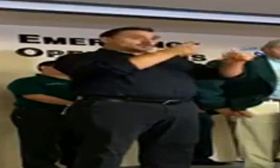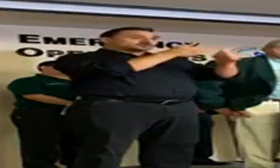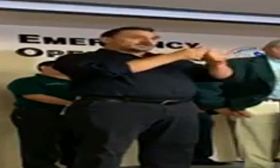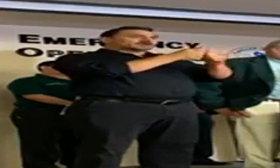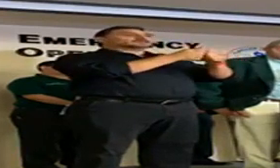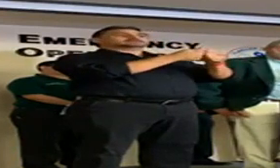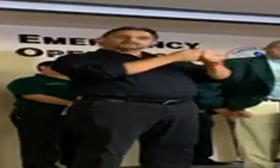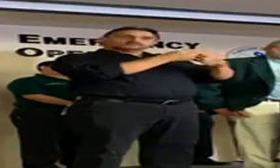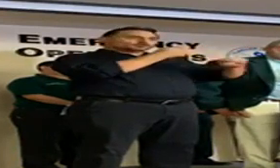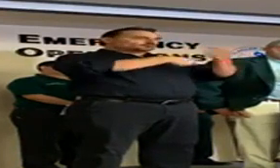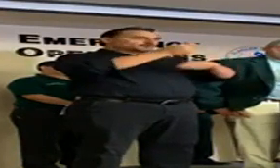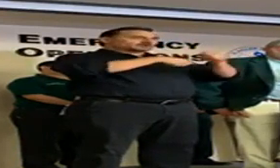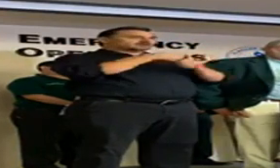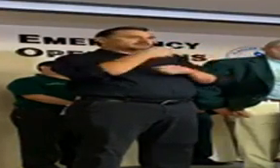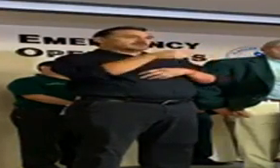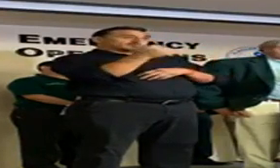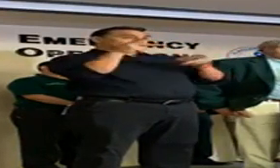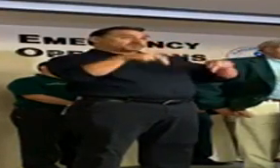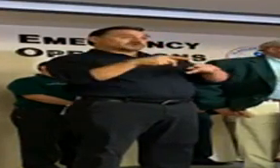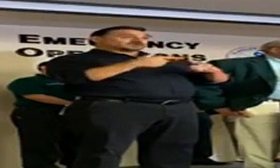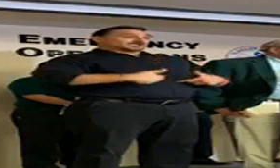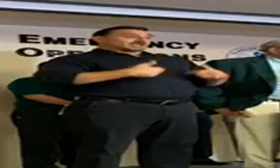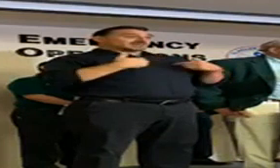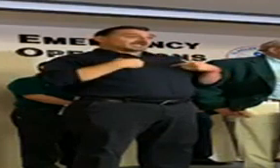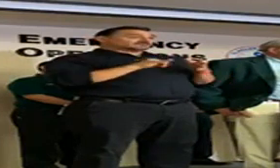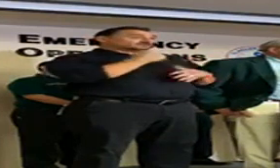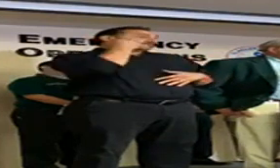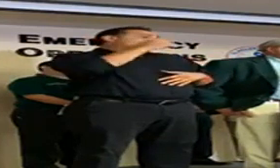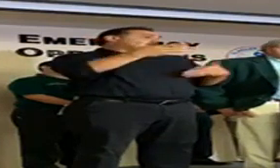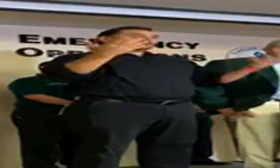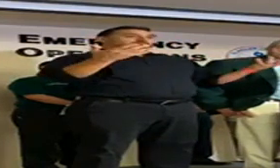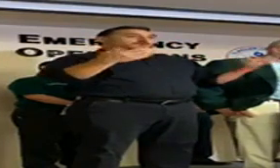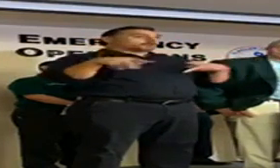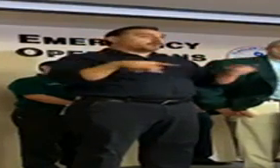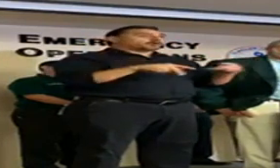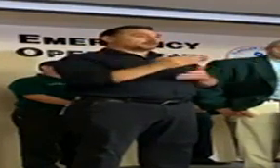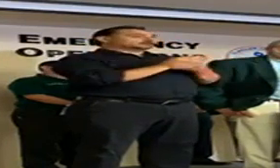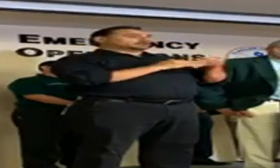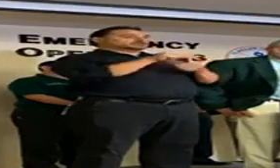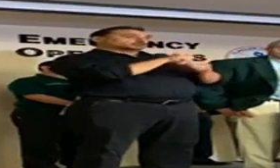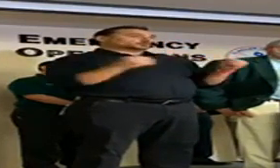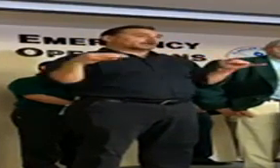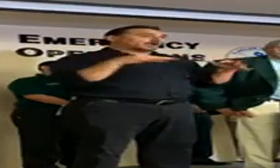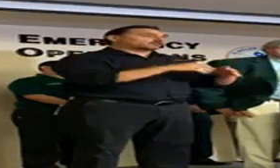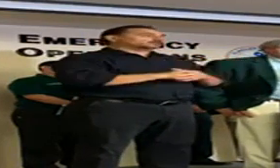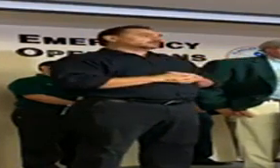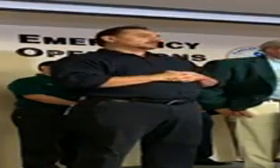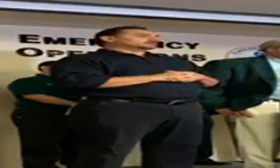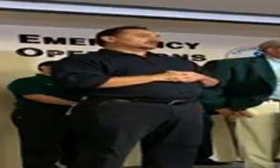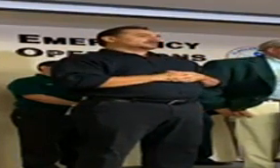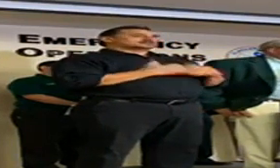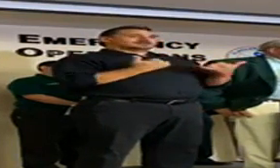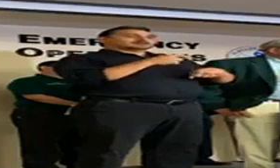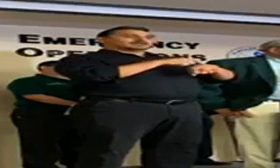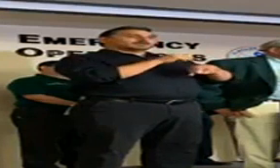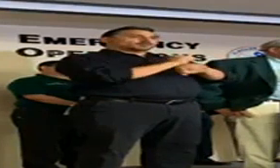someone's life for a party or some social event. It is a time